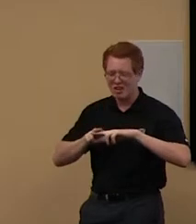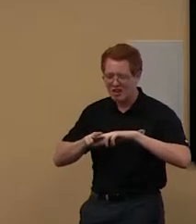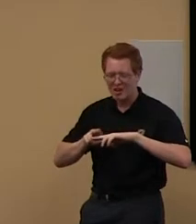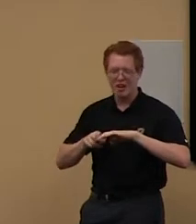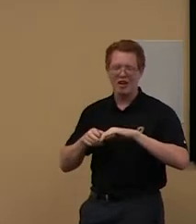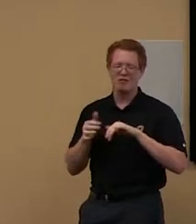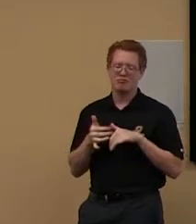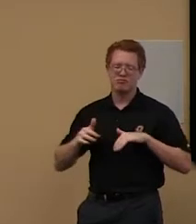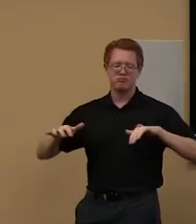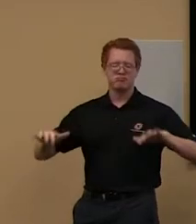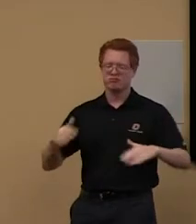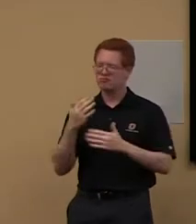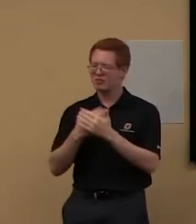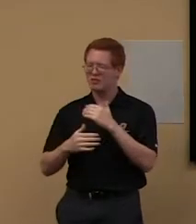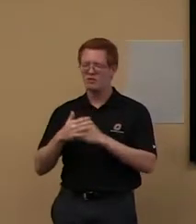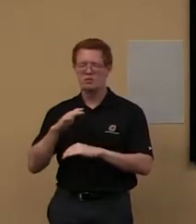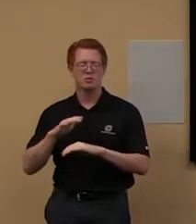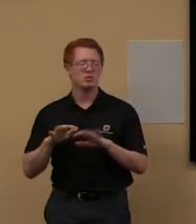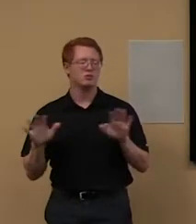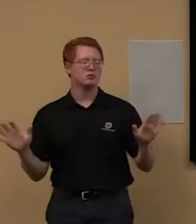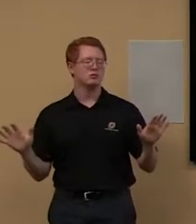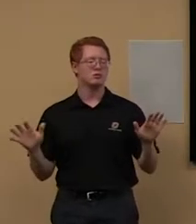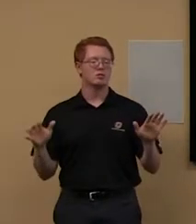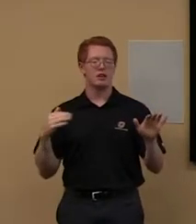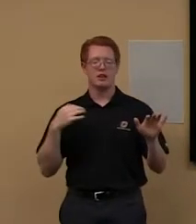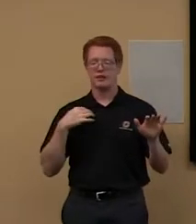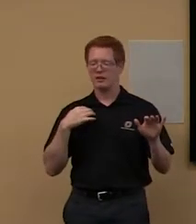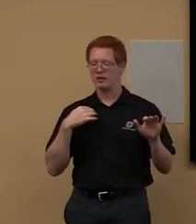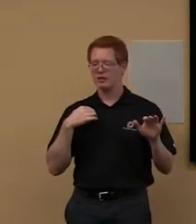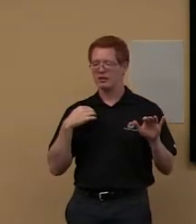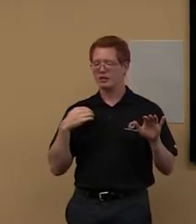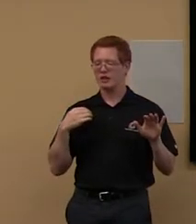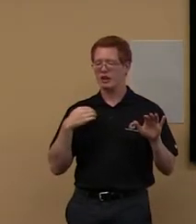that streaming or that are in our collection.